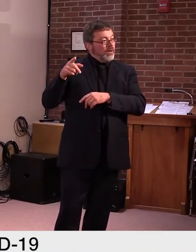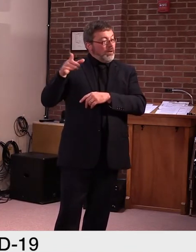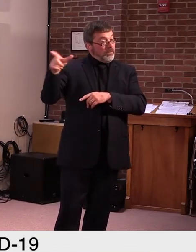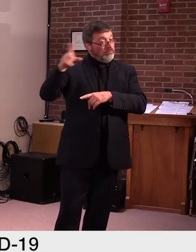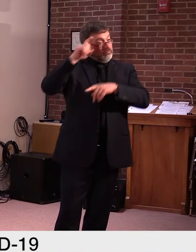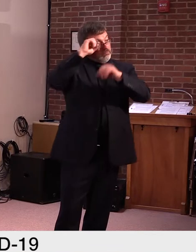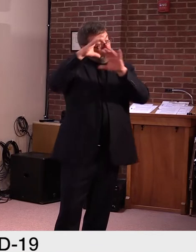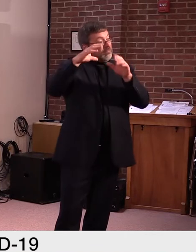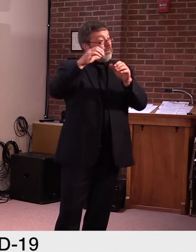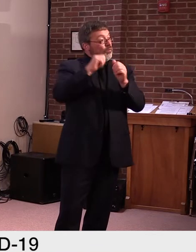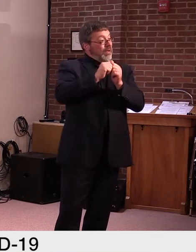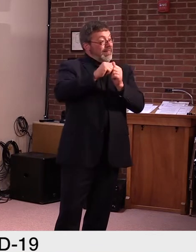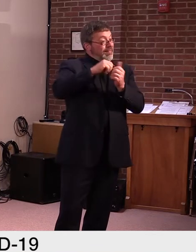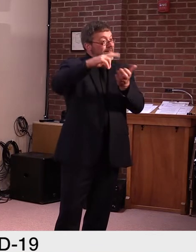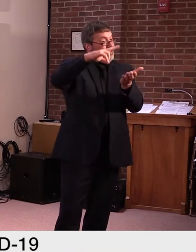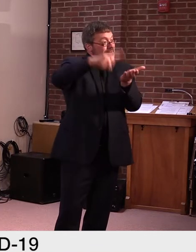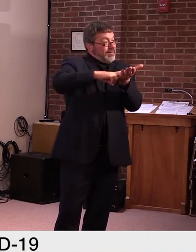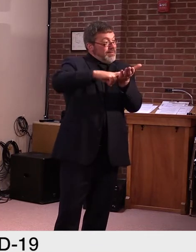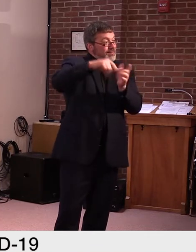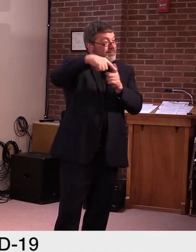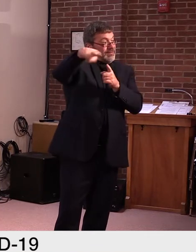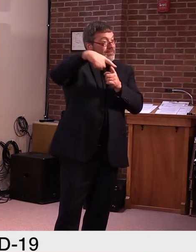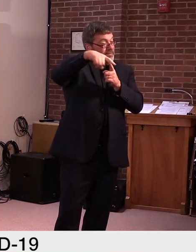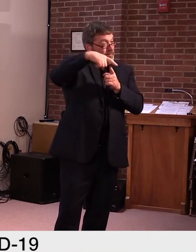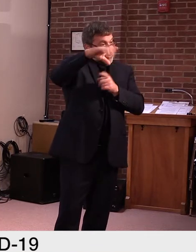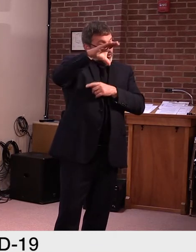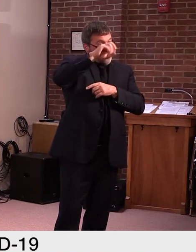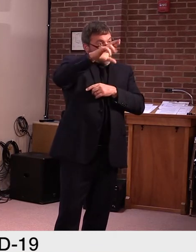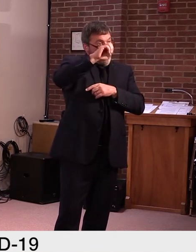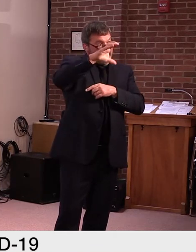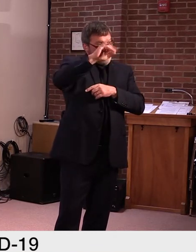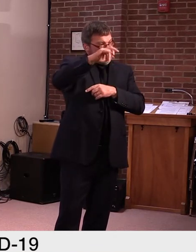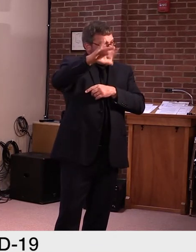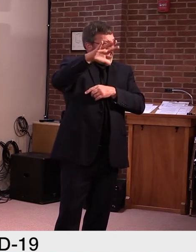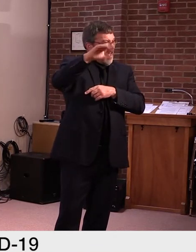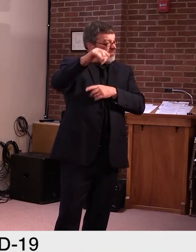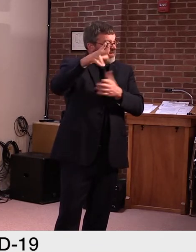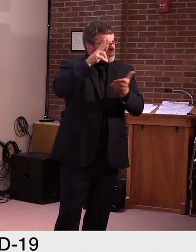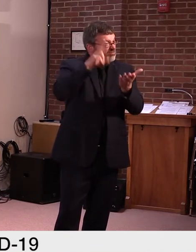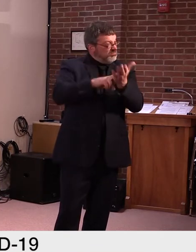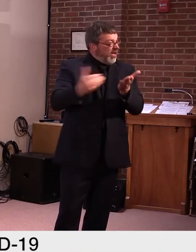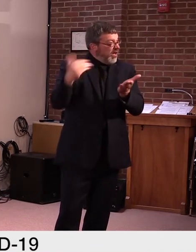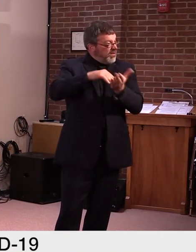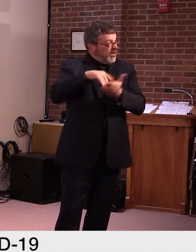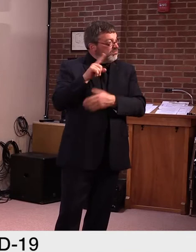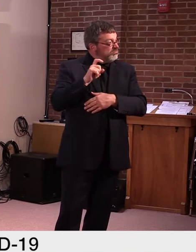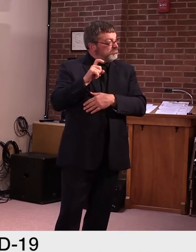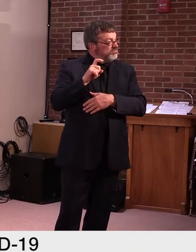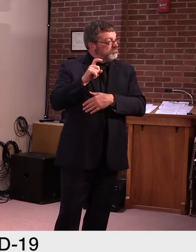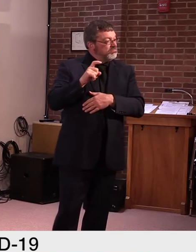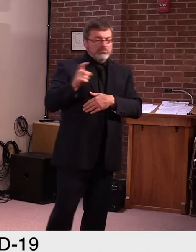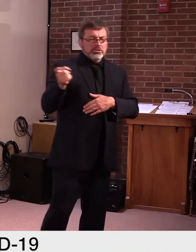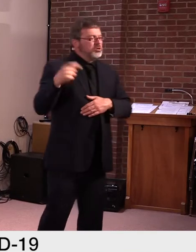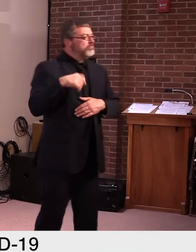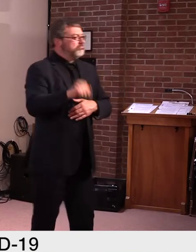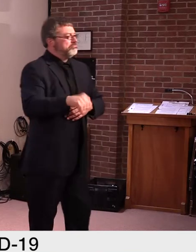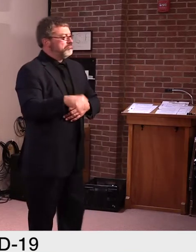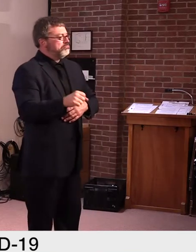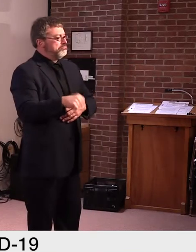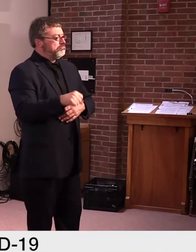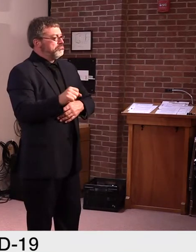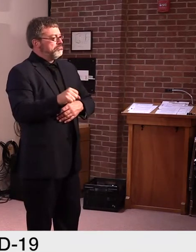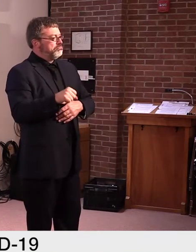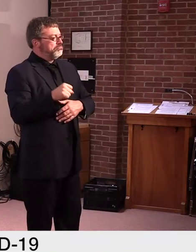I think the governor has said this and I've said this in the past. Um, we're putting different provisions in there to safeguard against, to make sure that we have